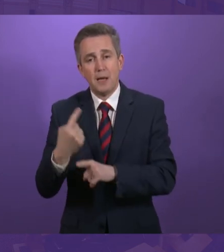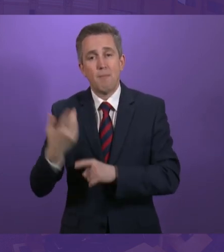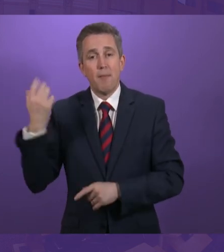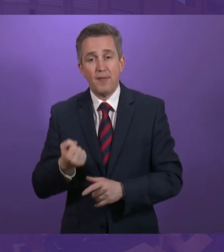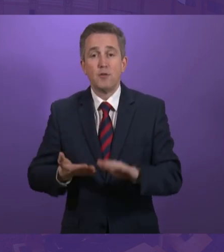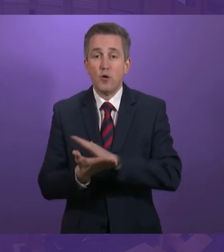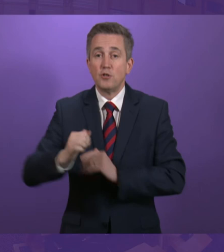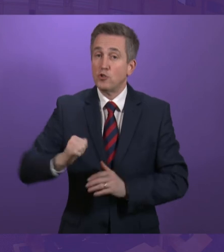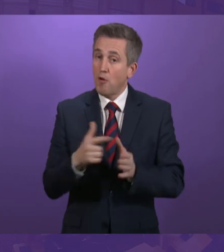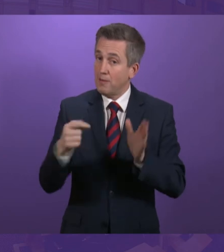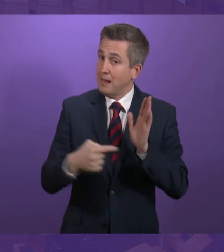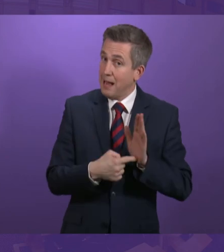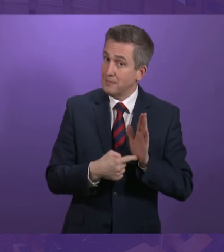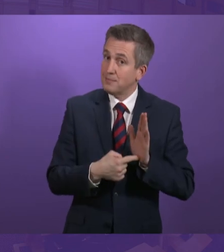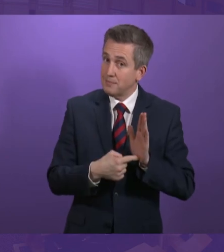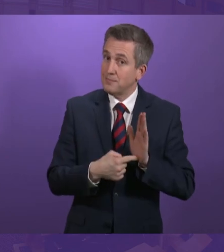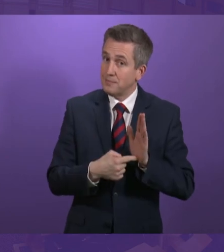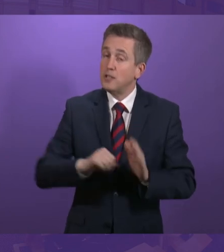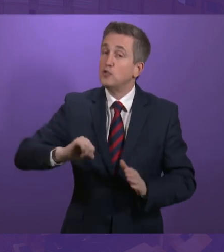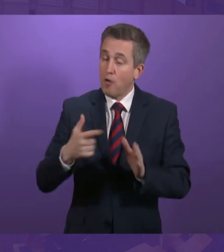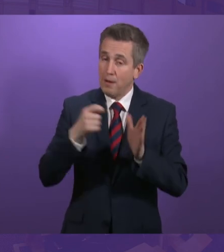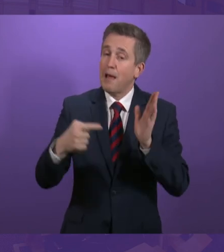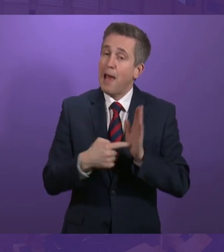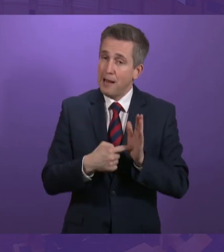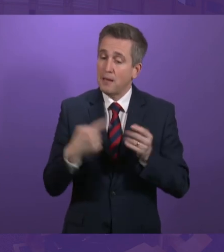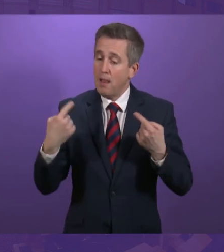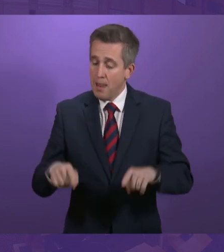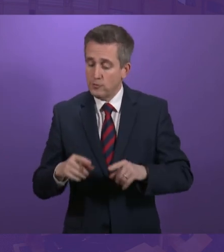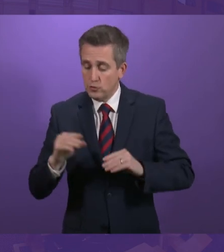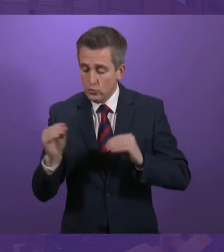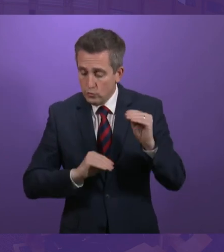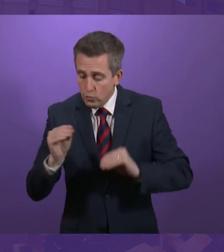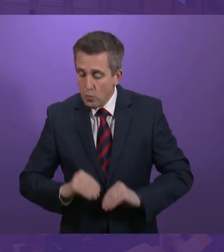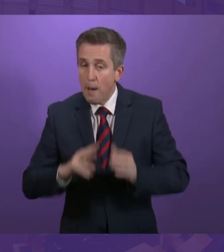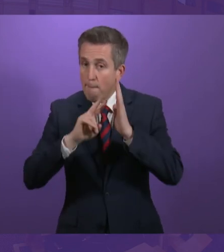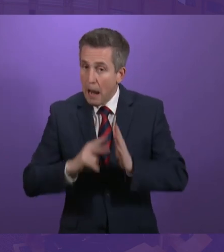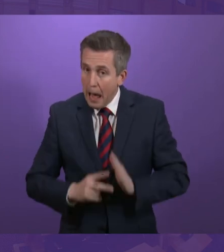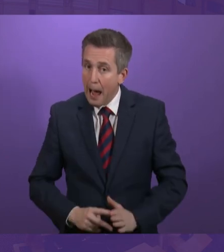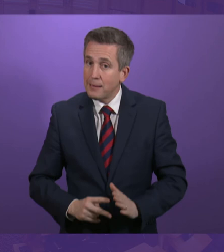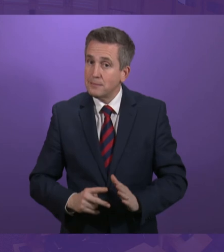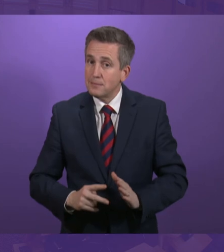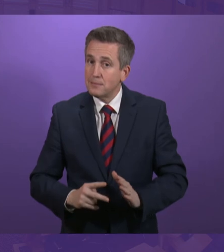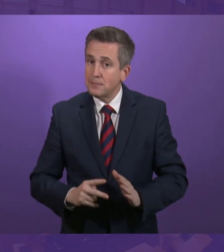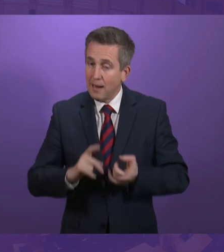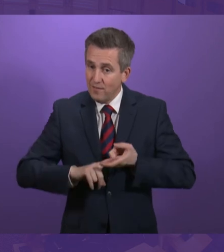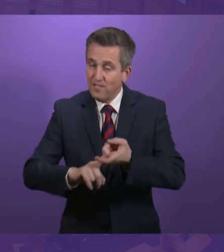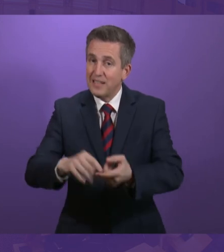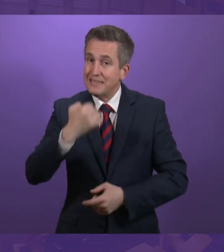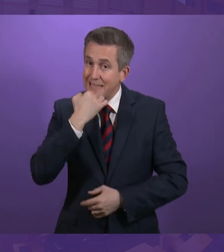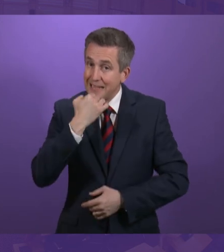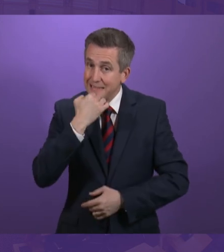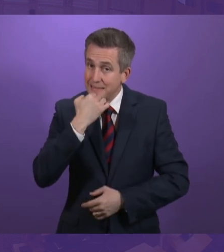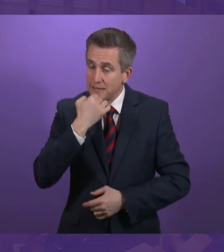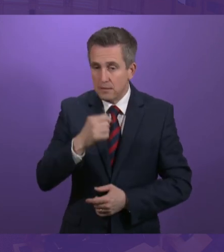under the Scotland Act. They are at the stage where we are able to give a timeline having undergone planning and delivery consideration. We obviously know,